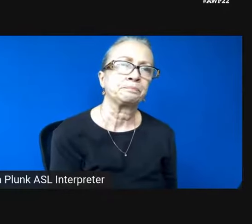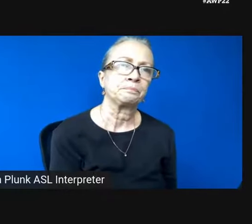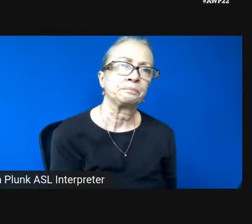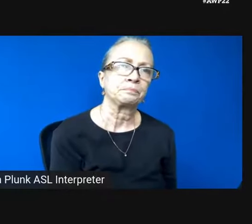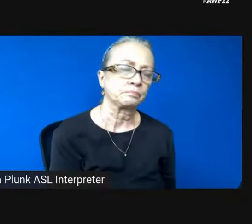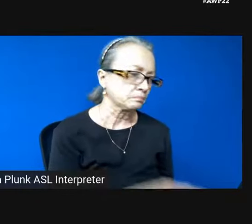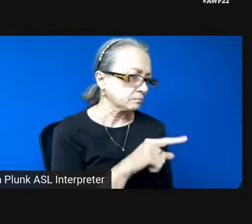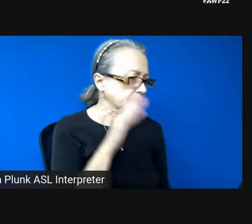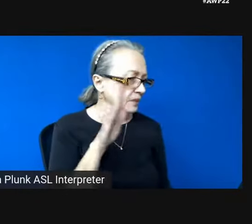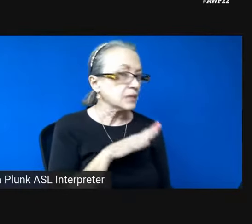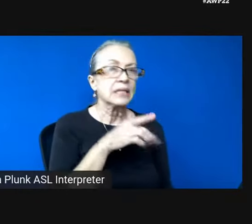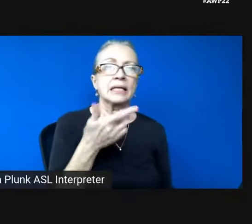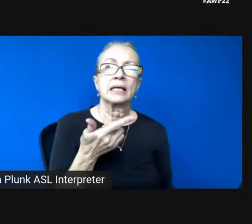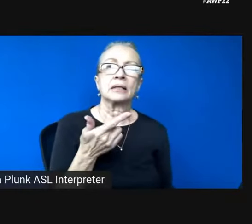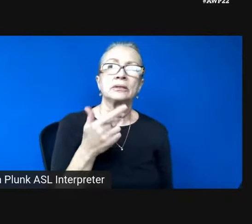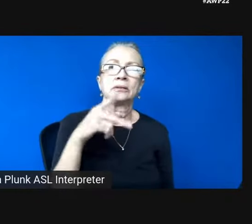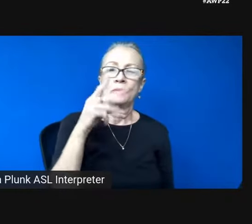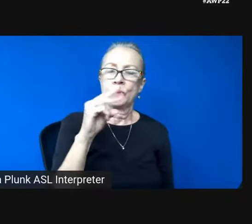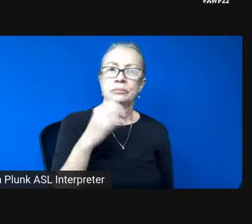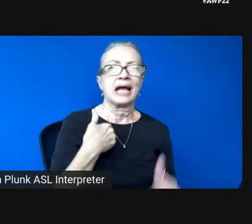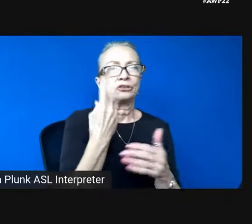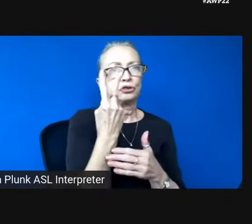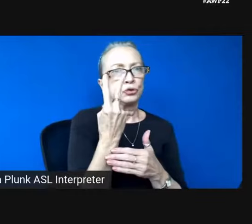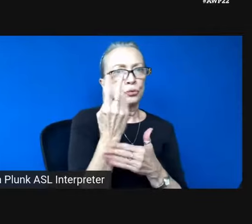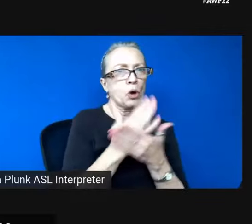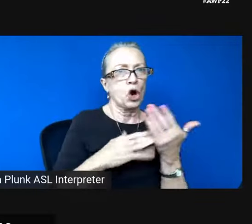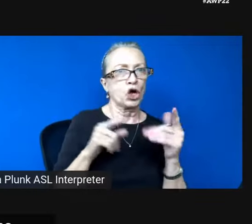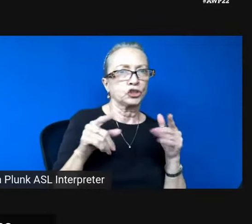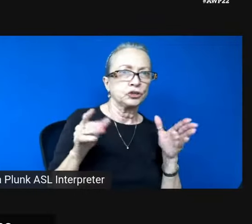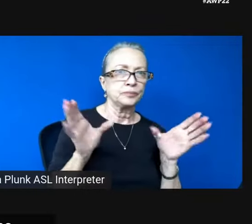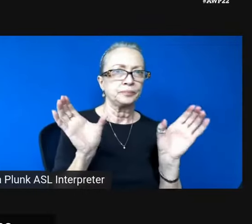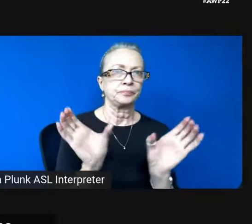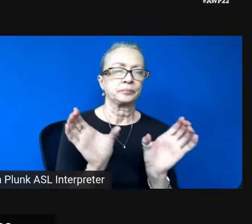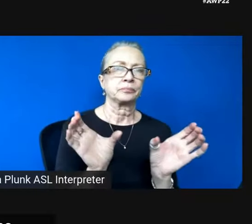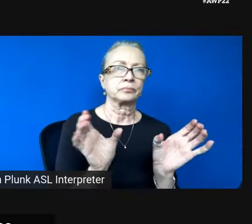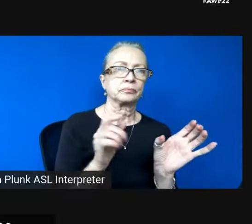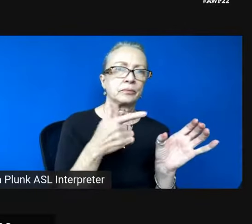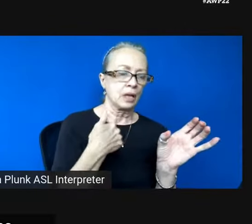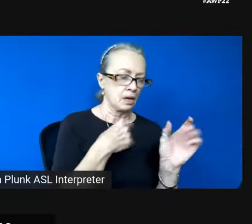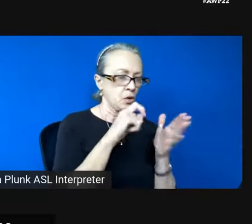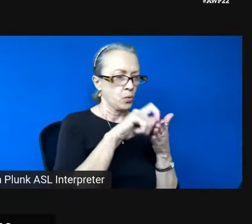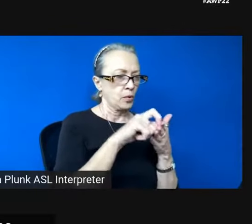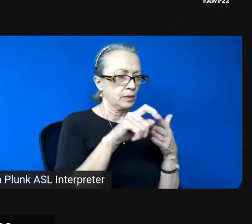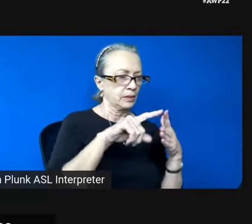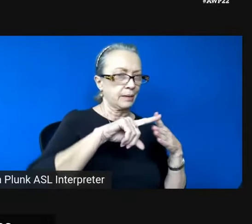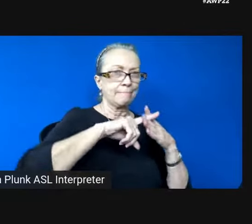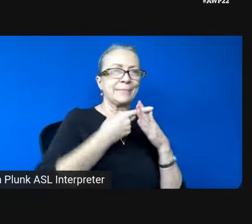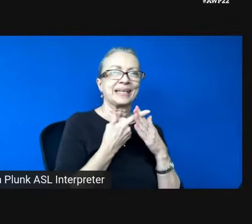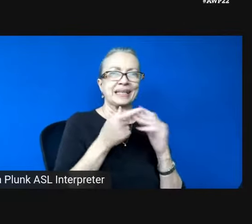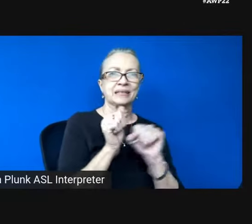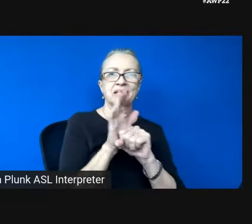This next poem is in two parts. I wrote it at the beginning of this pandemic